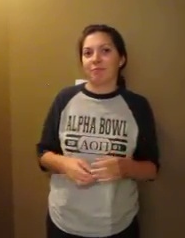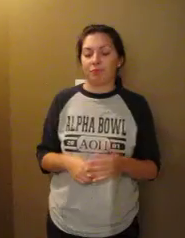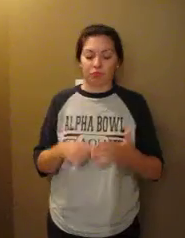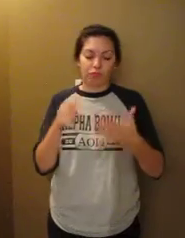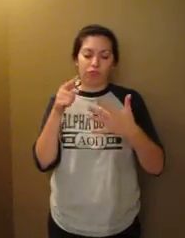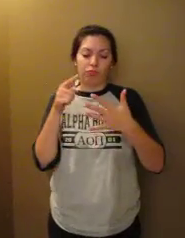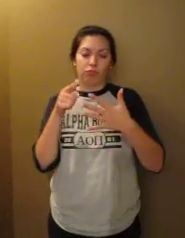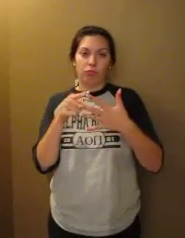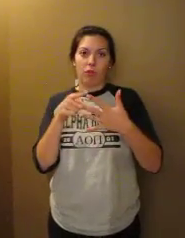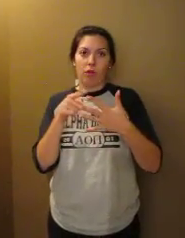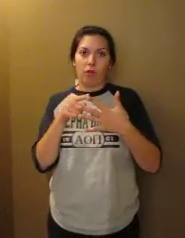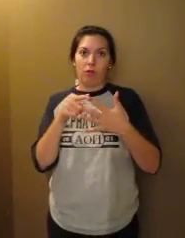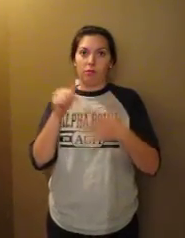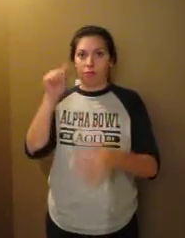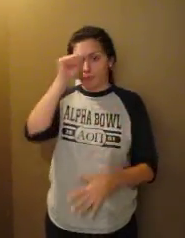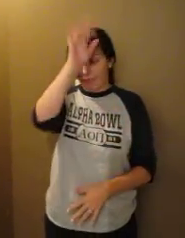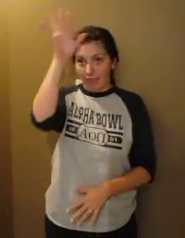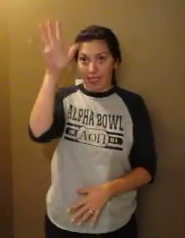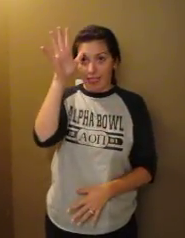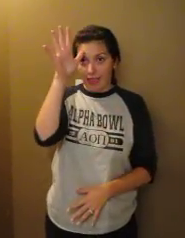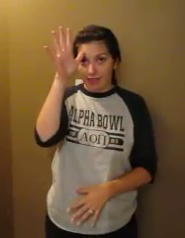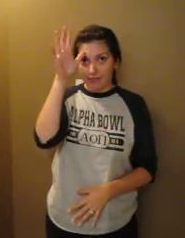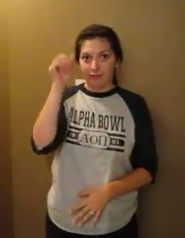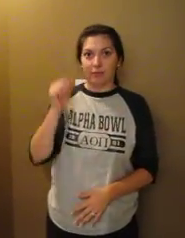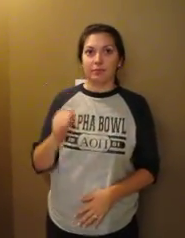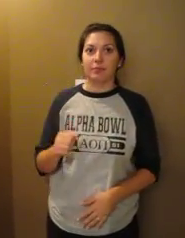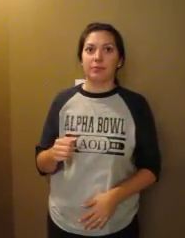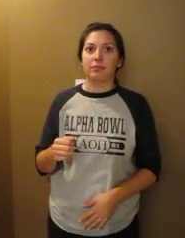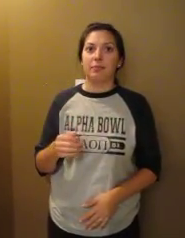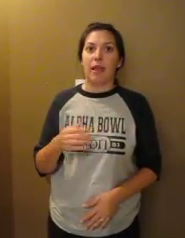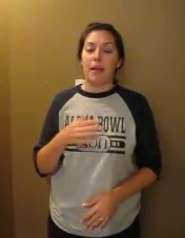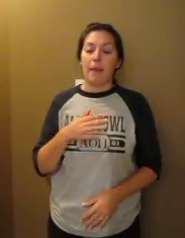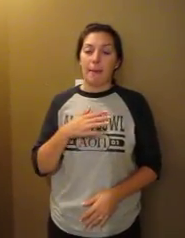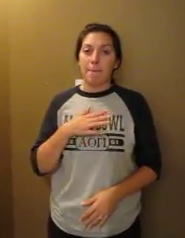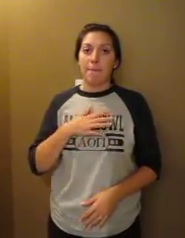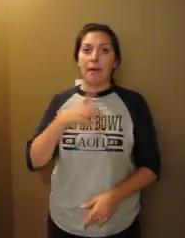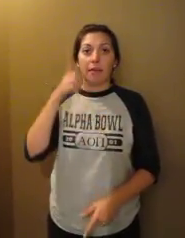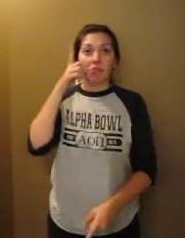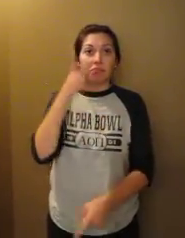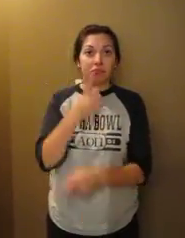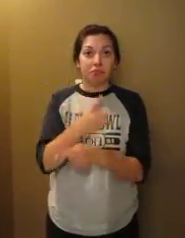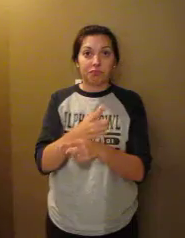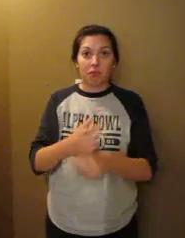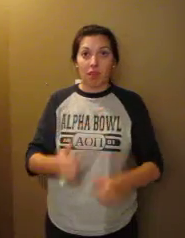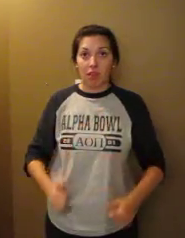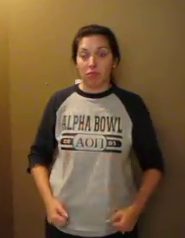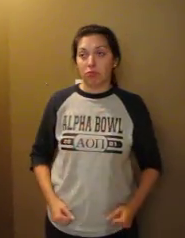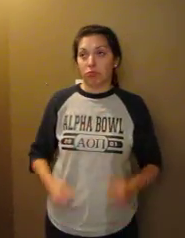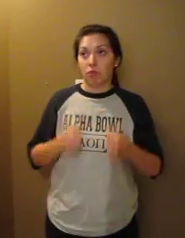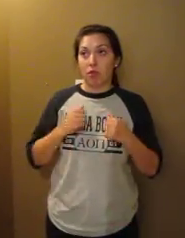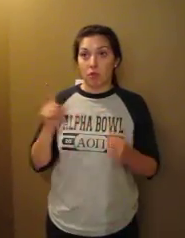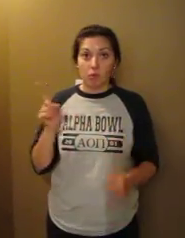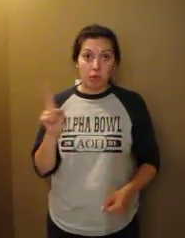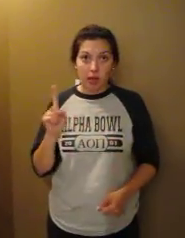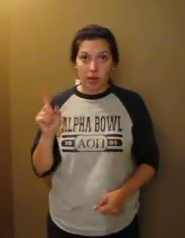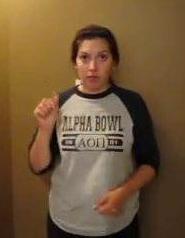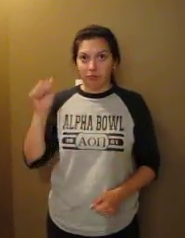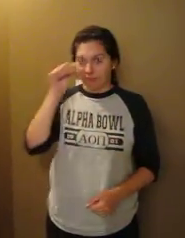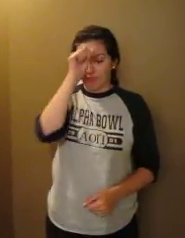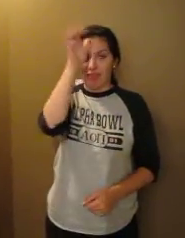feel that because of these injuries that they need that fall bird or they don't have long guys,